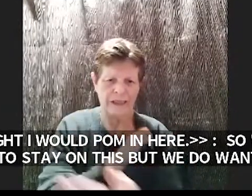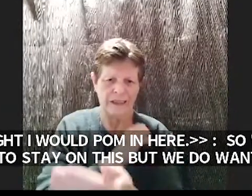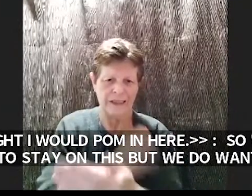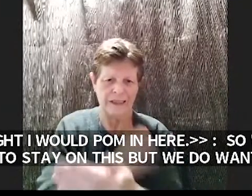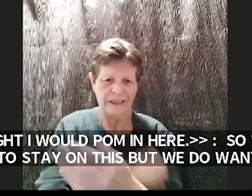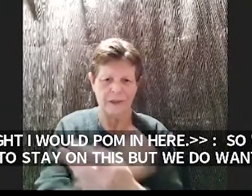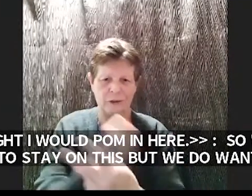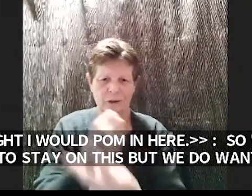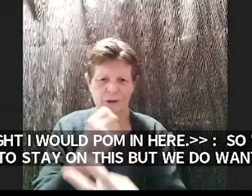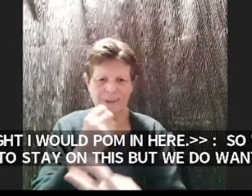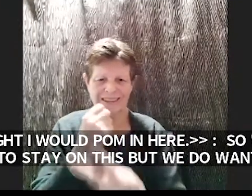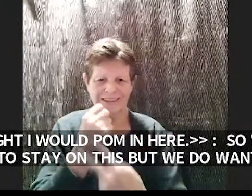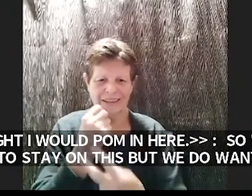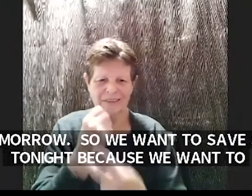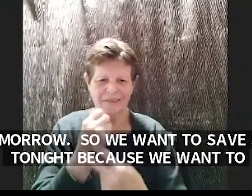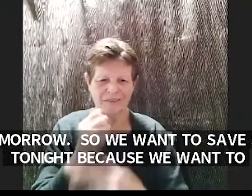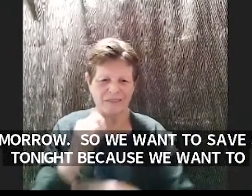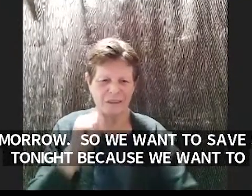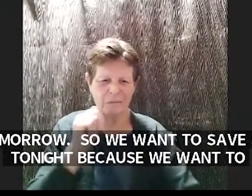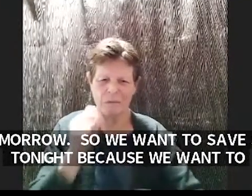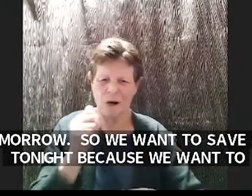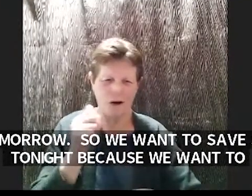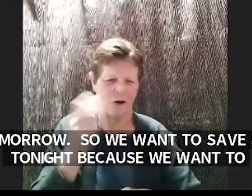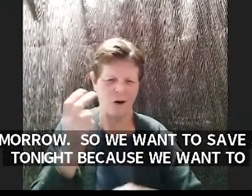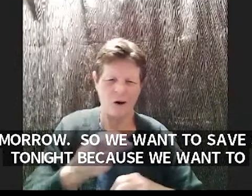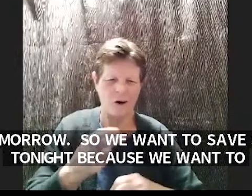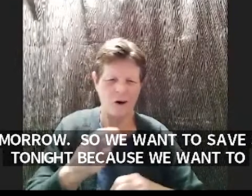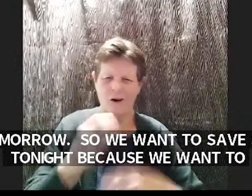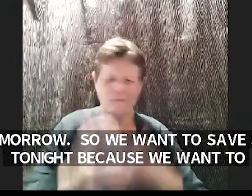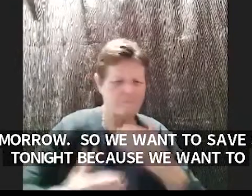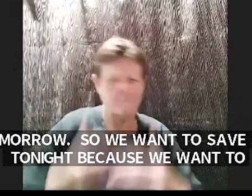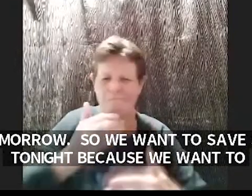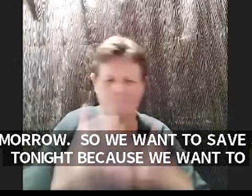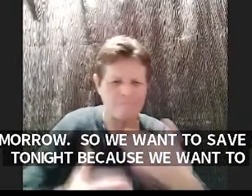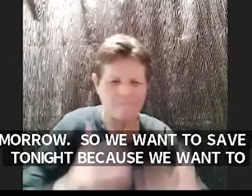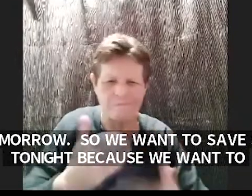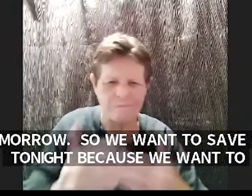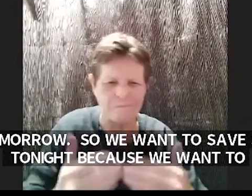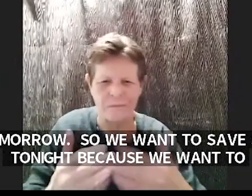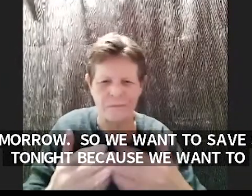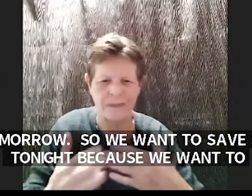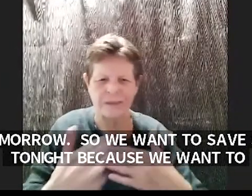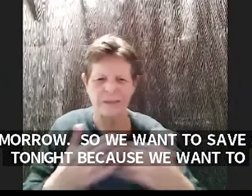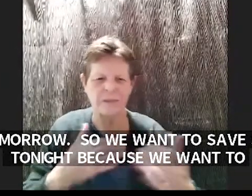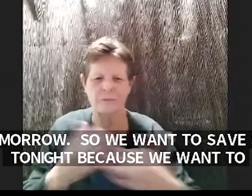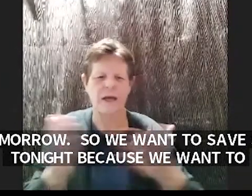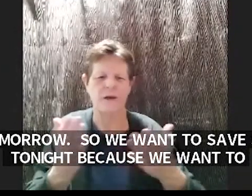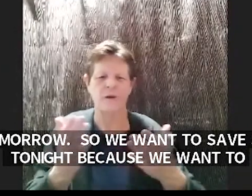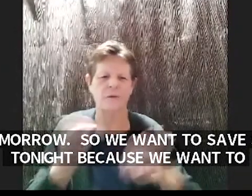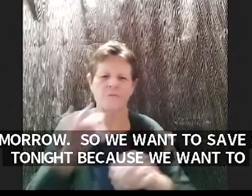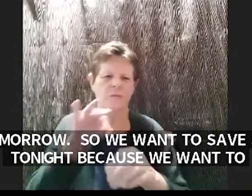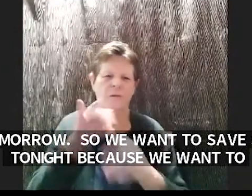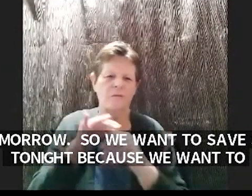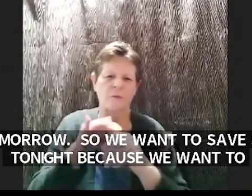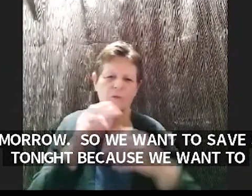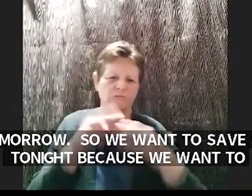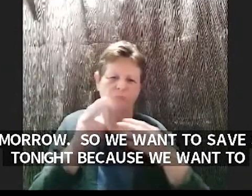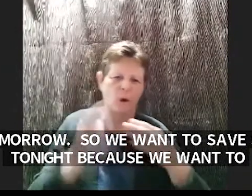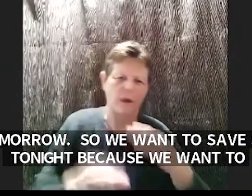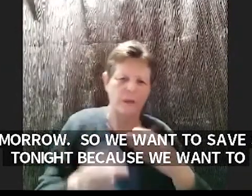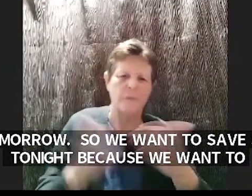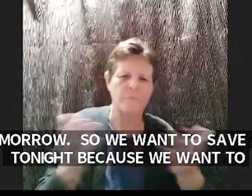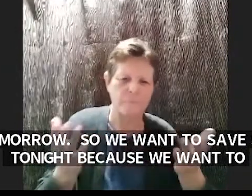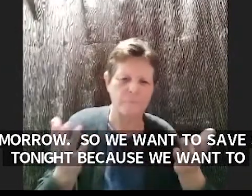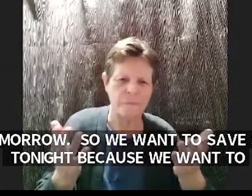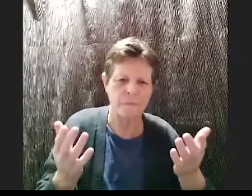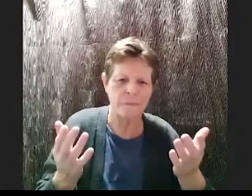hard tomorrow um no matter what the vote outcome is um but if you if you want to